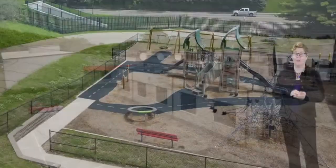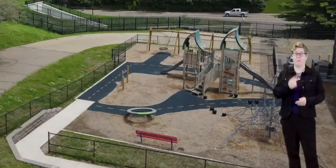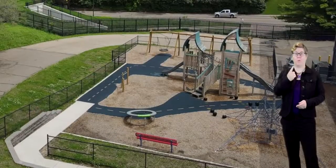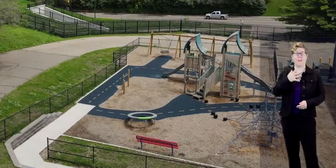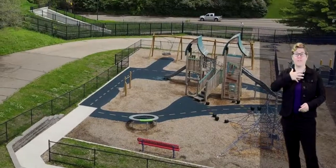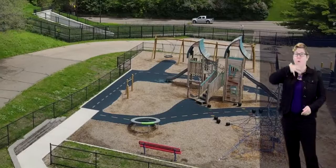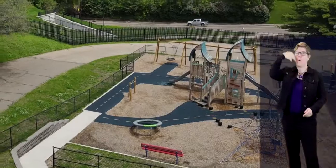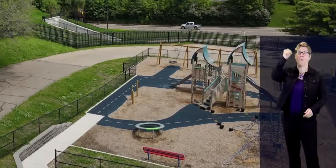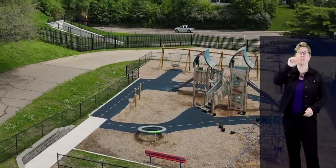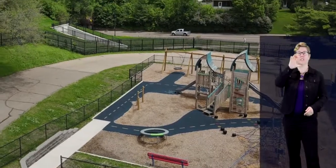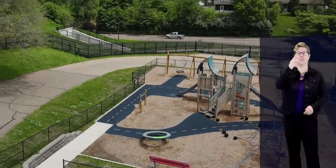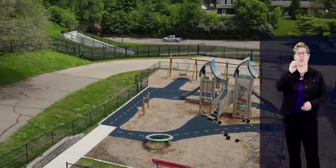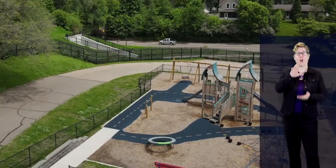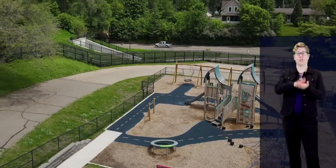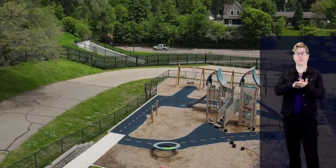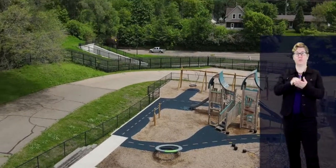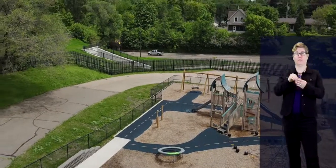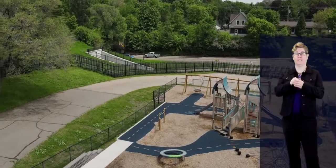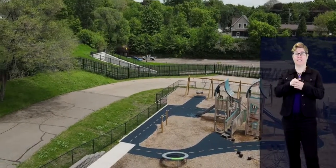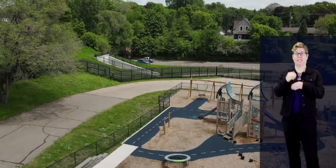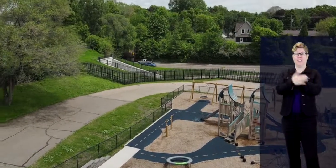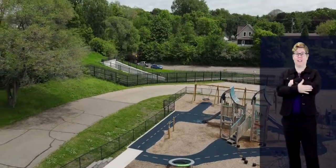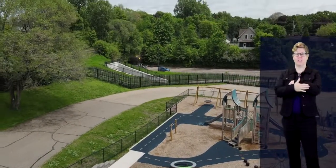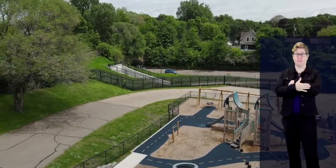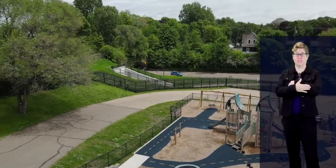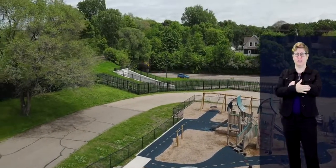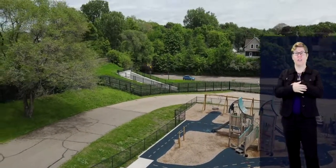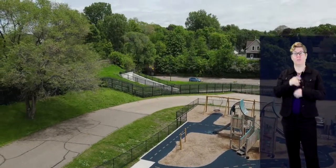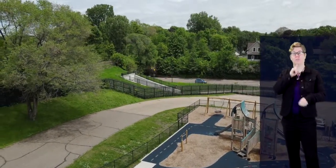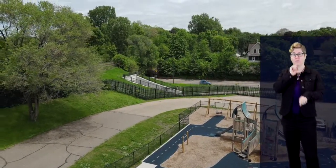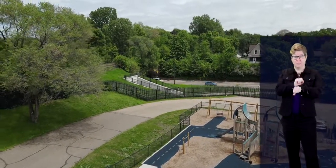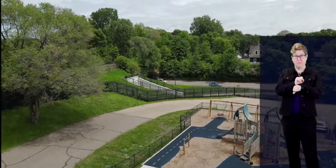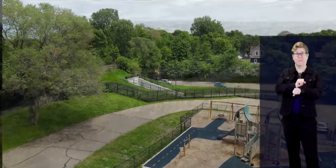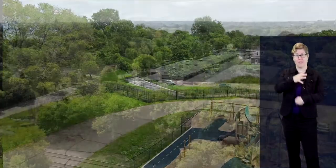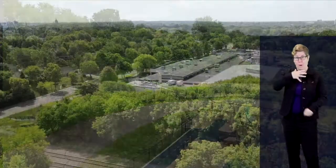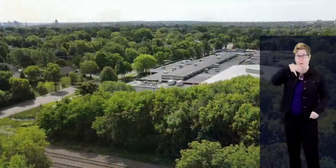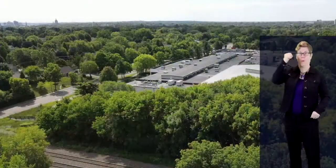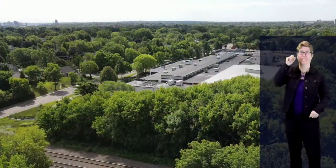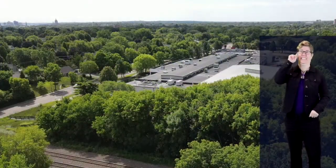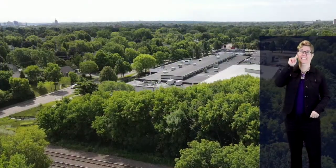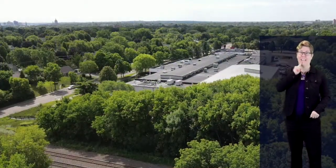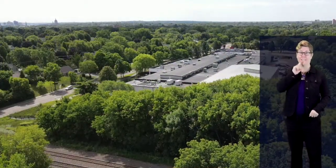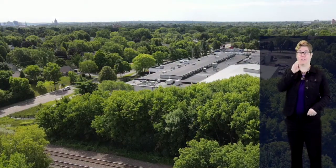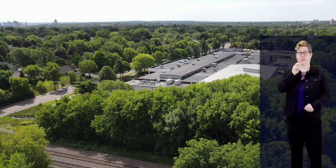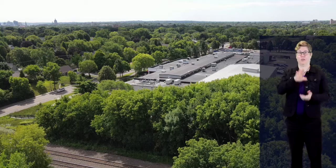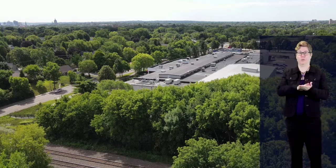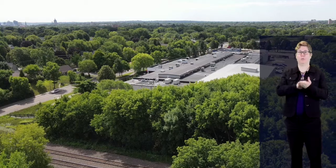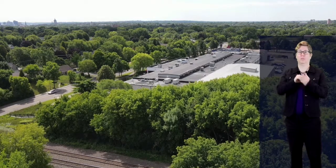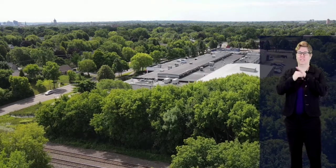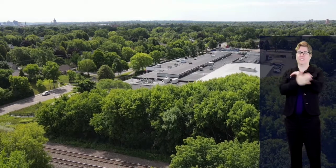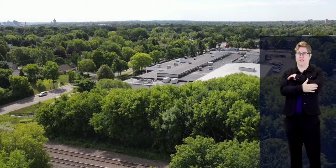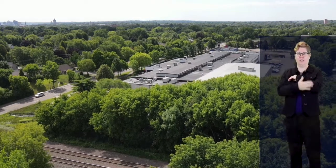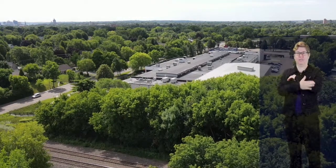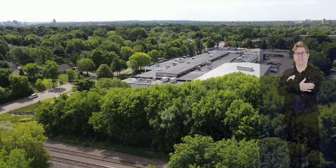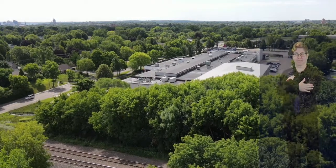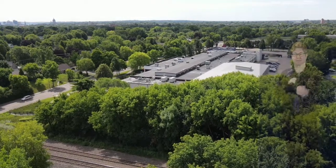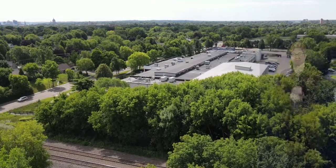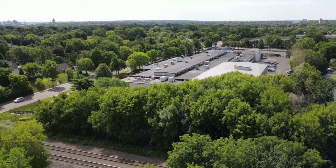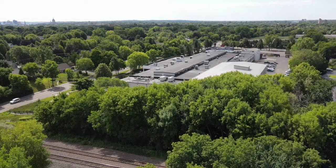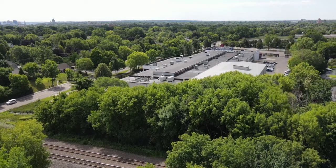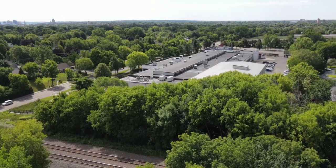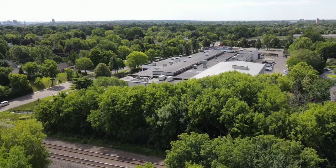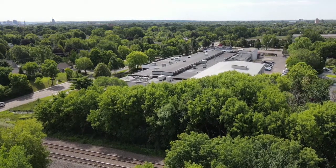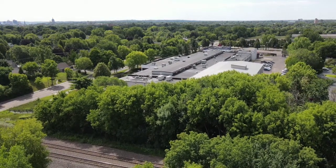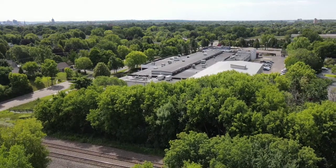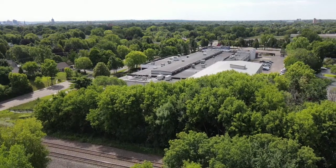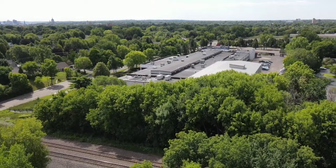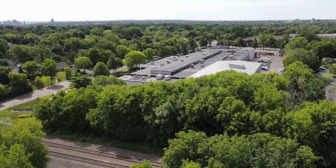We are one of the oldest charter schools in our country and the oldest deaf charter school